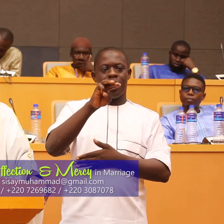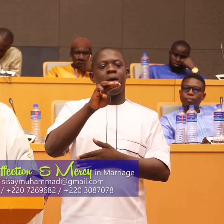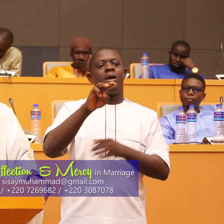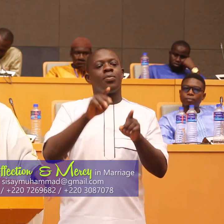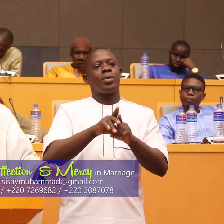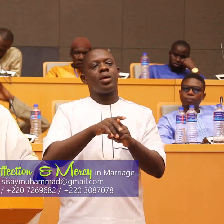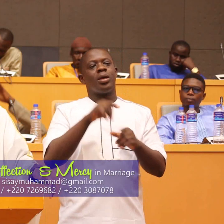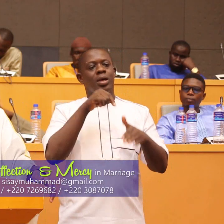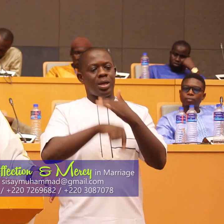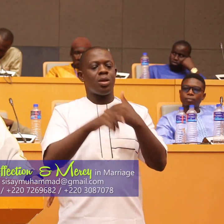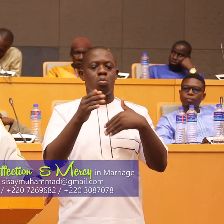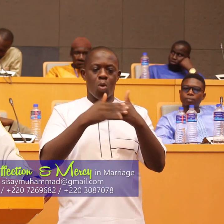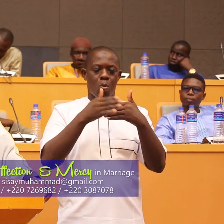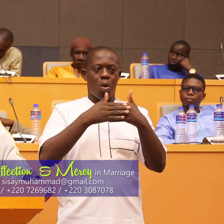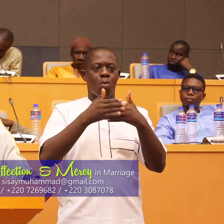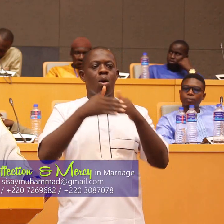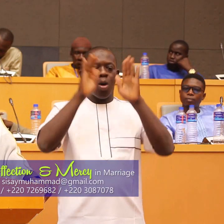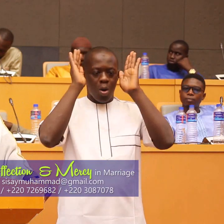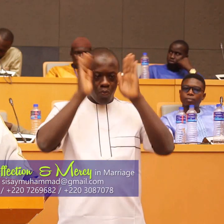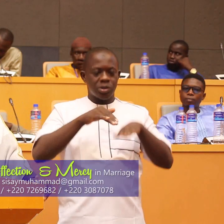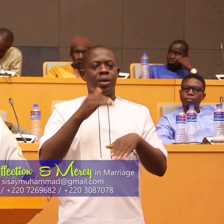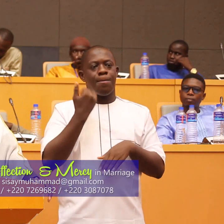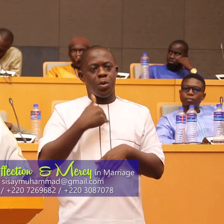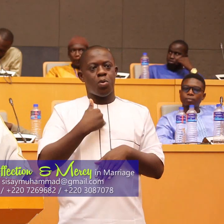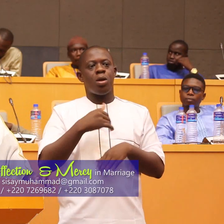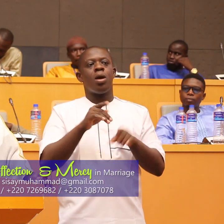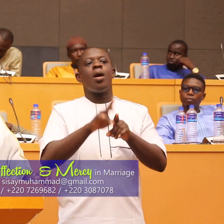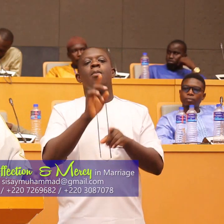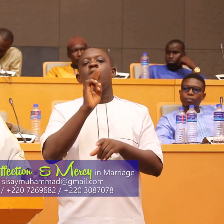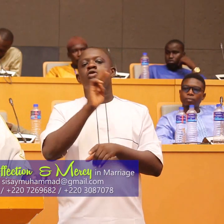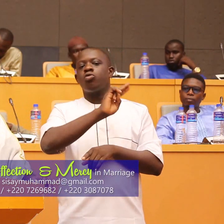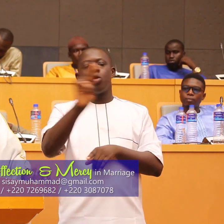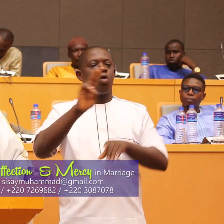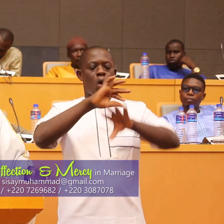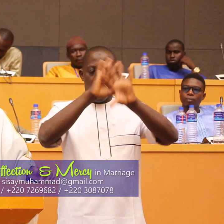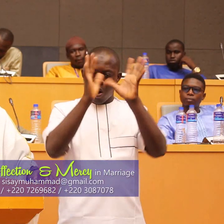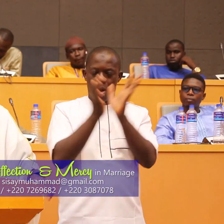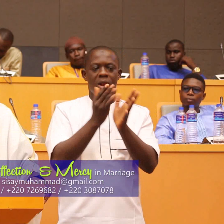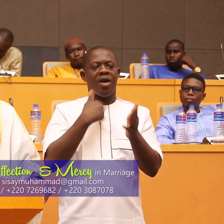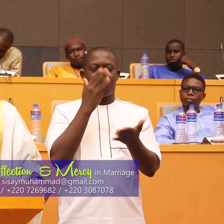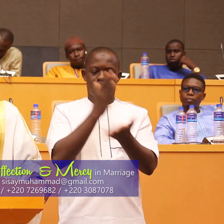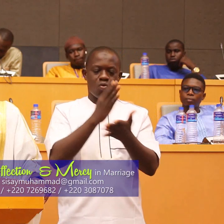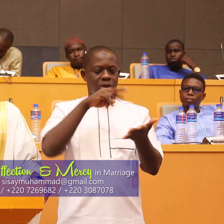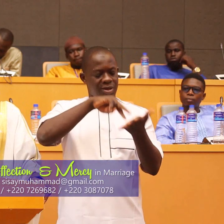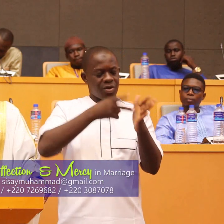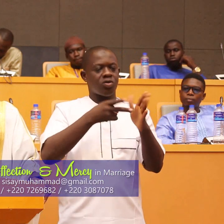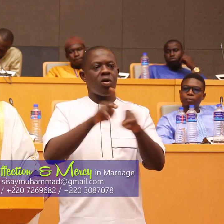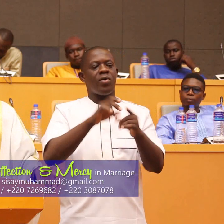a high number of muslims but not all of them have the true definition of islam in them